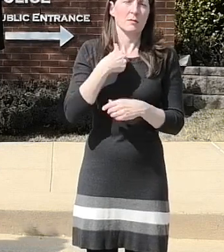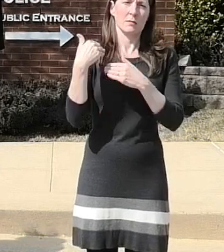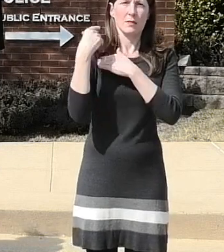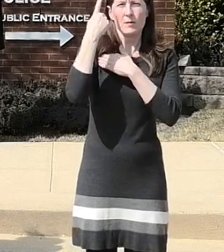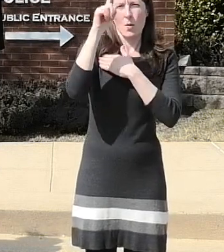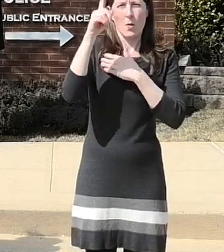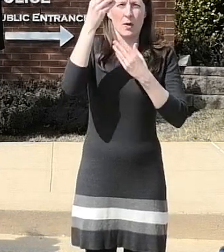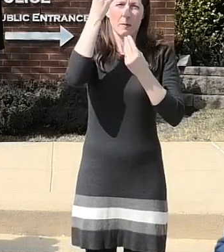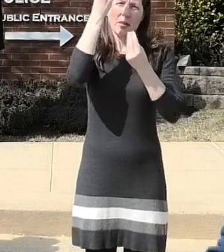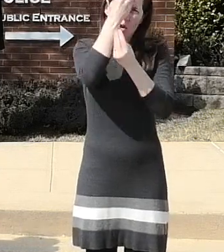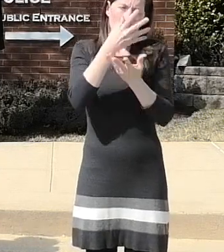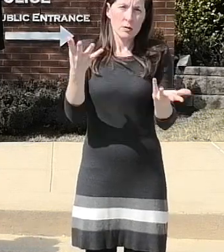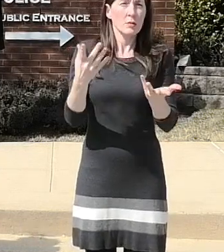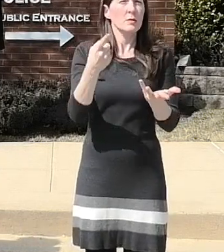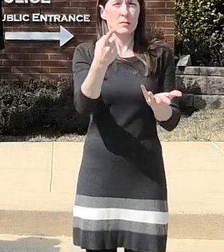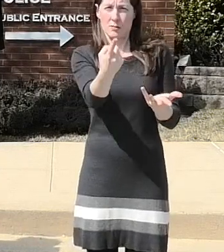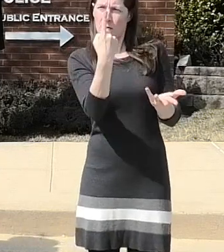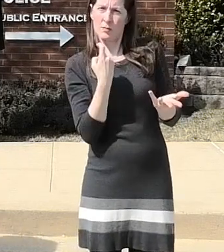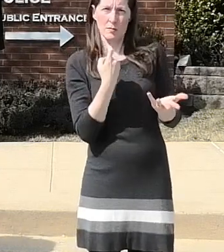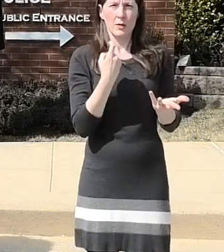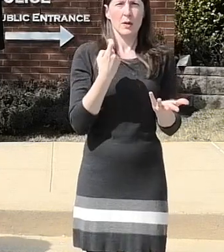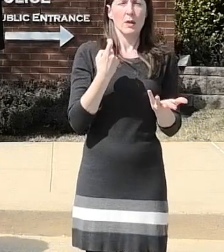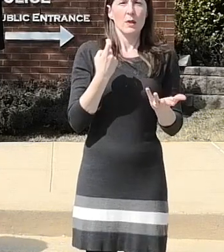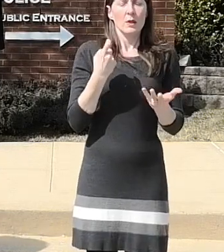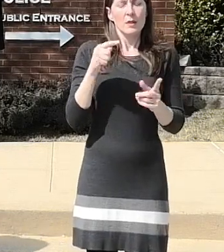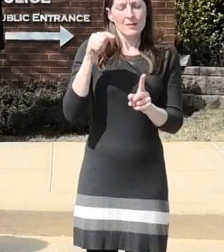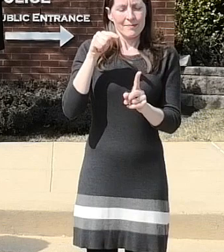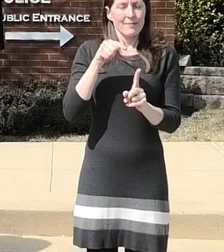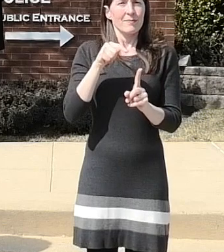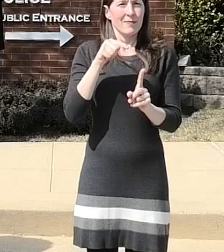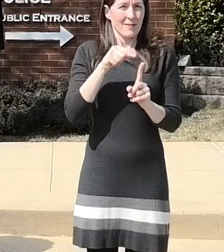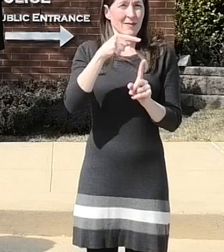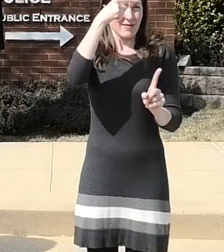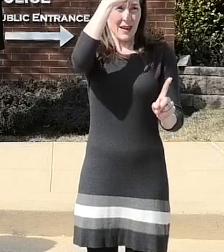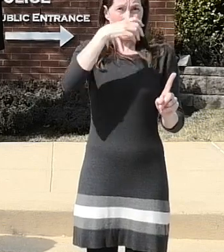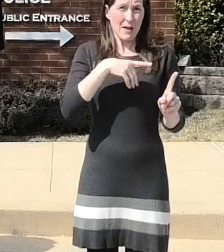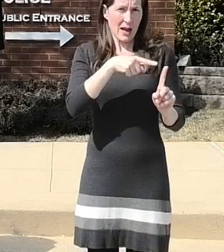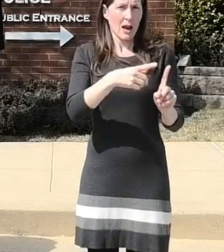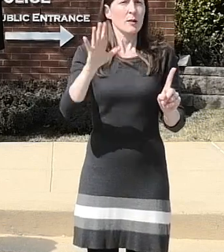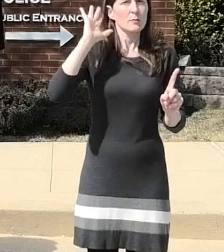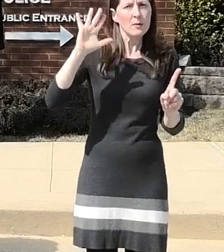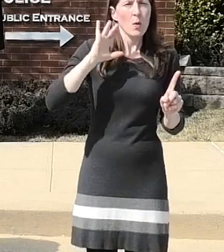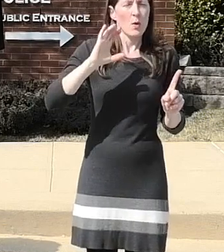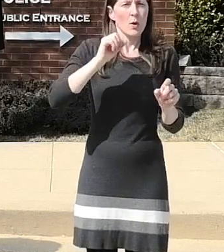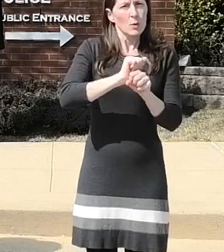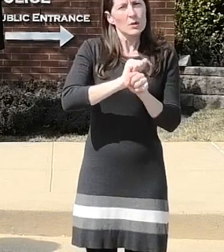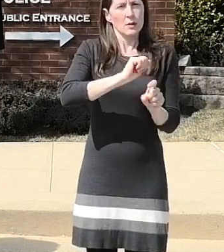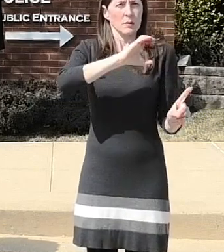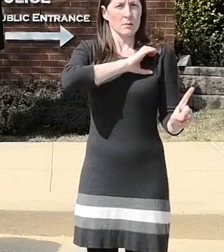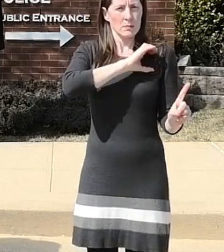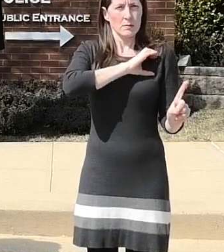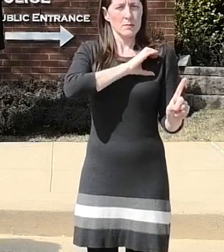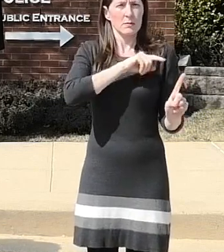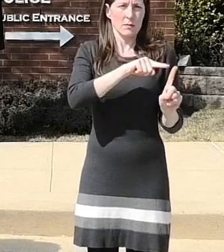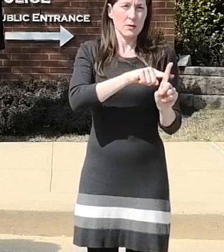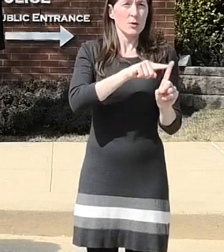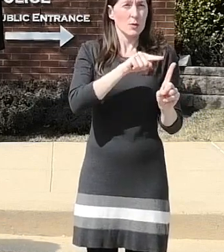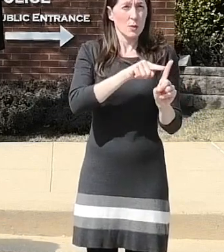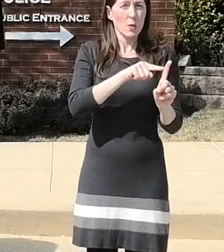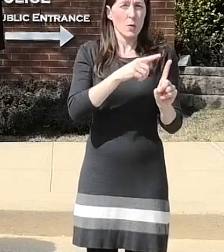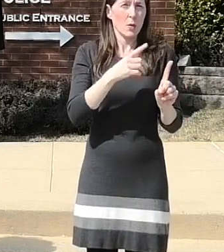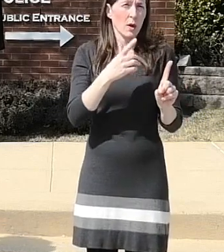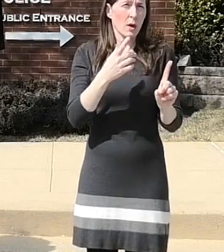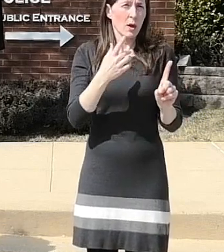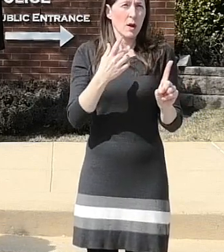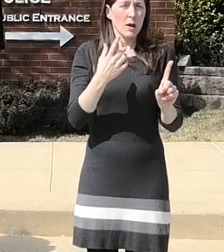were asking about the the police officer and his role as a law force an officer whether that had played any role in terms of targeting his victims i think you're asking the